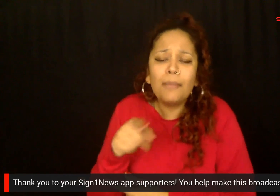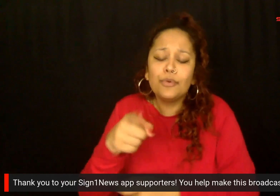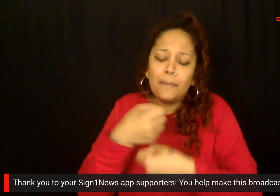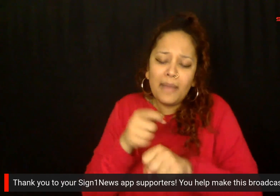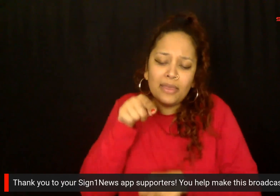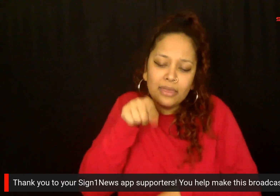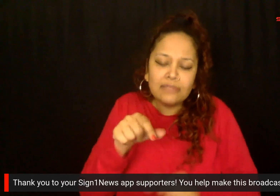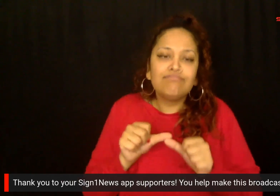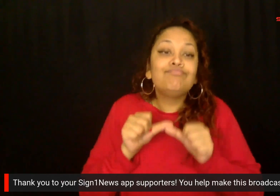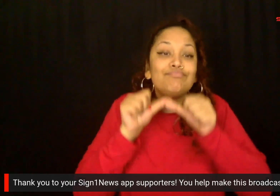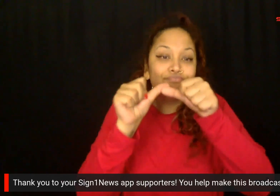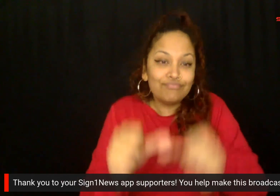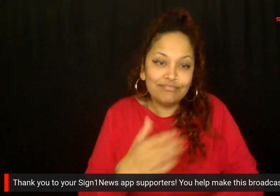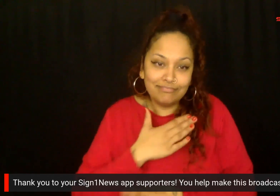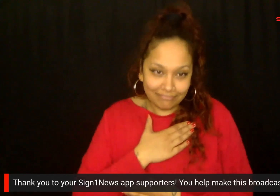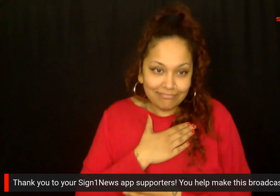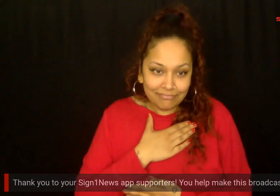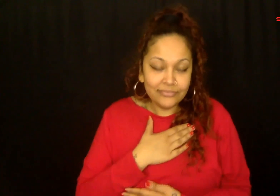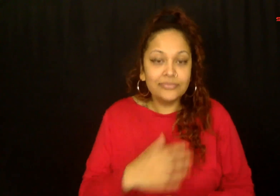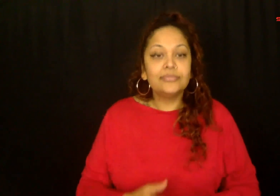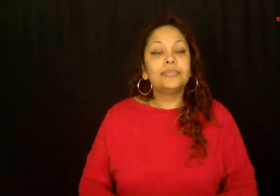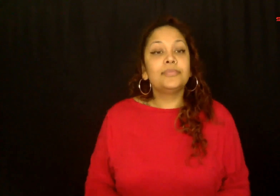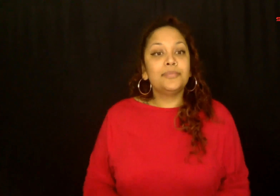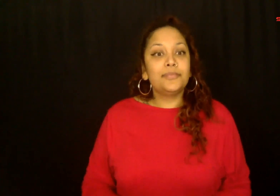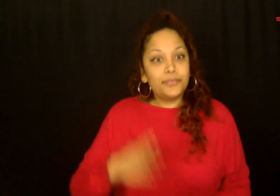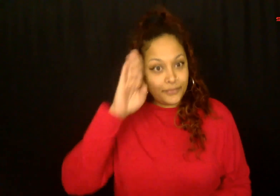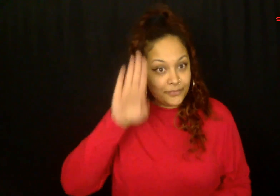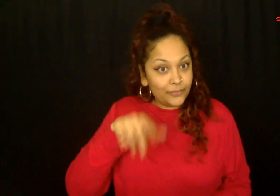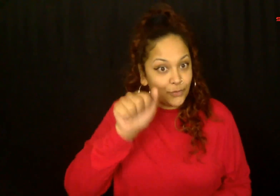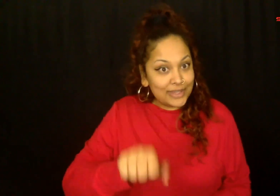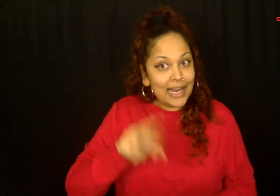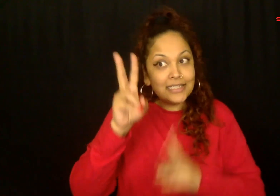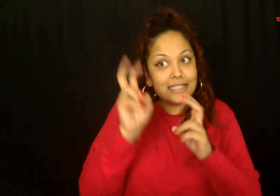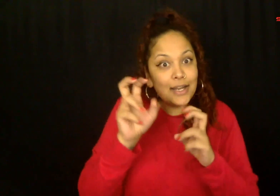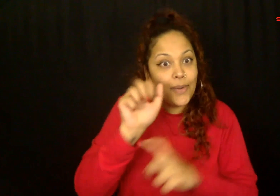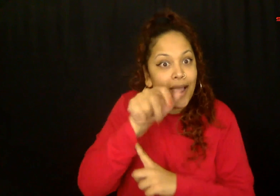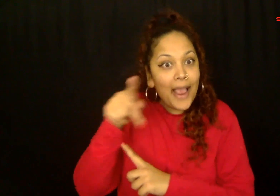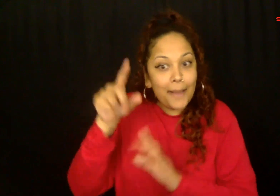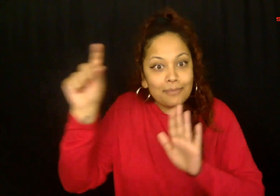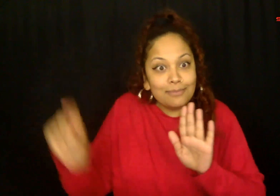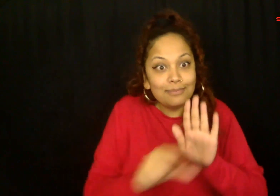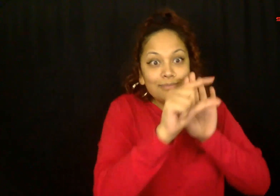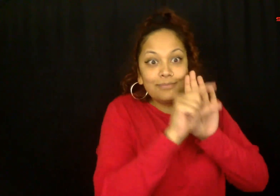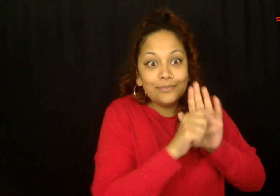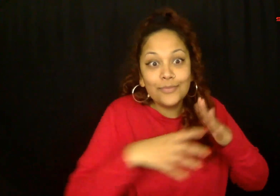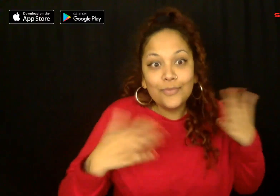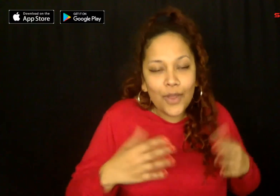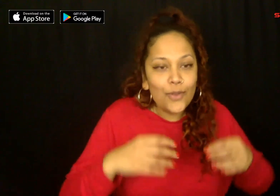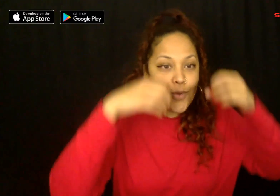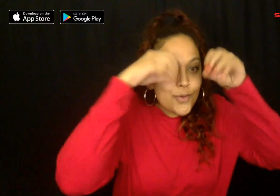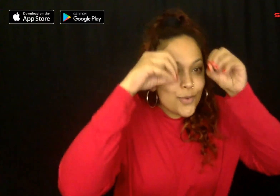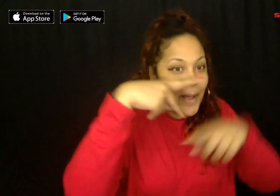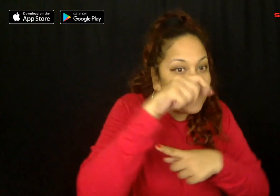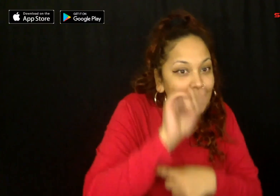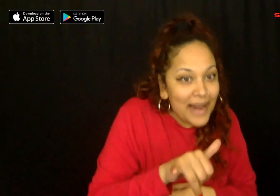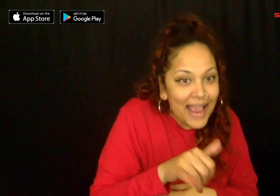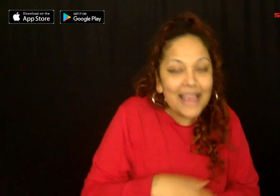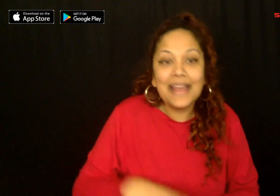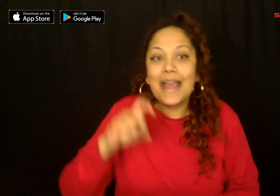make this broadcast happen. You can download the Sign One News app by heading to the App Store or Google Play Store